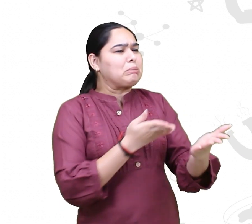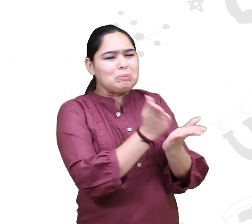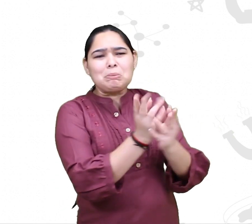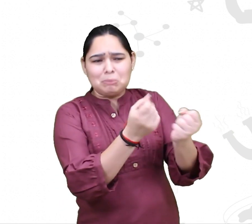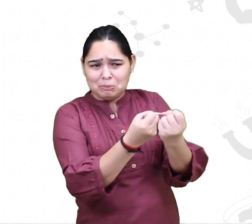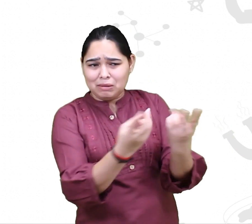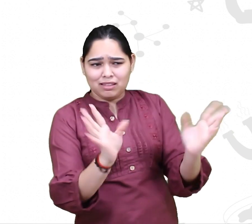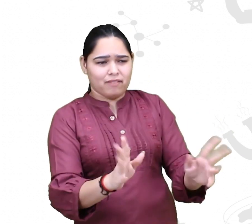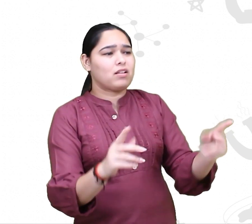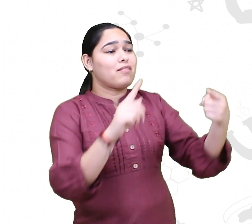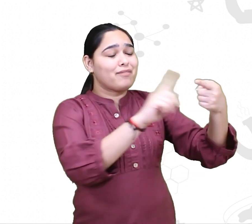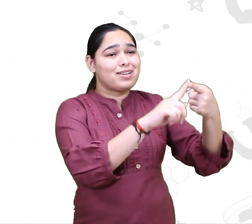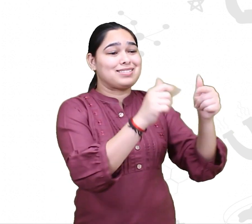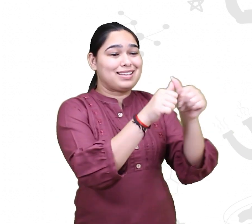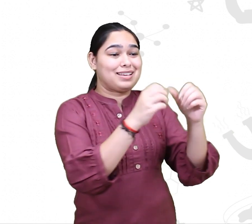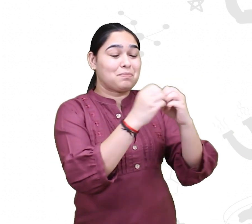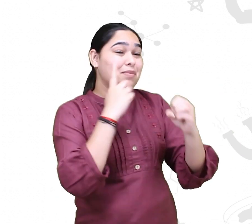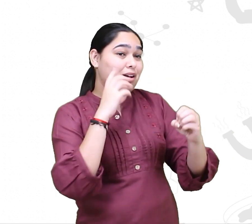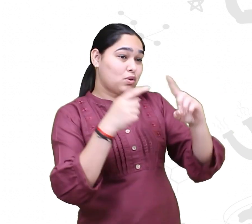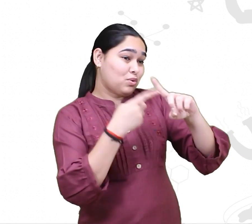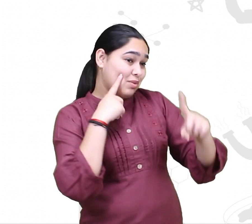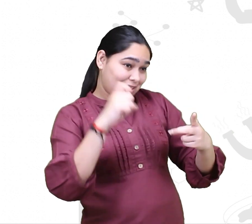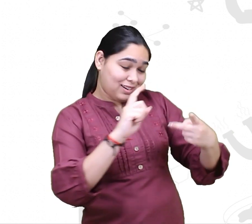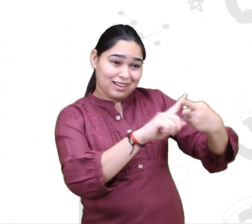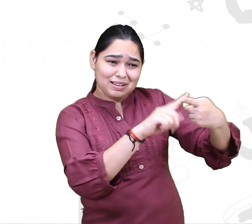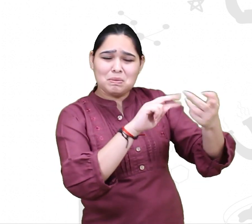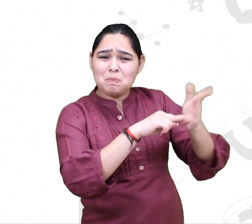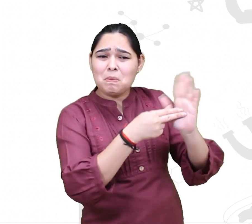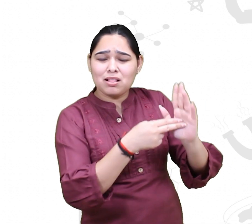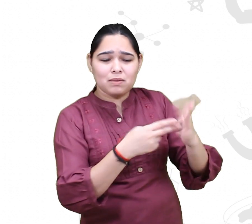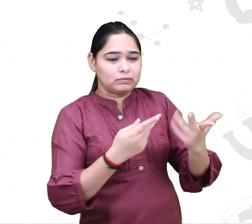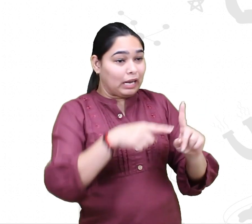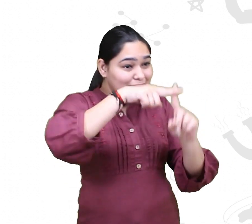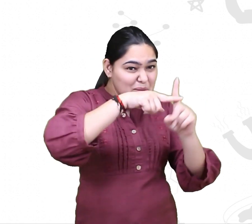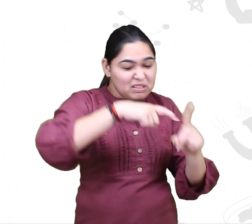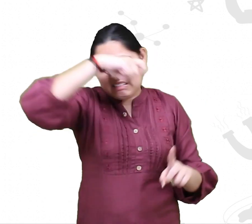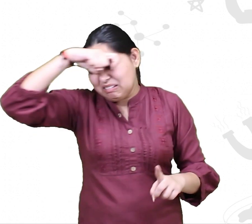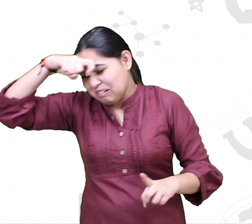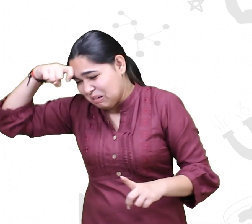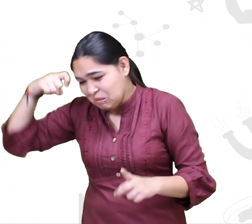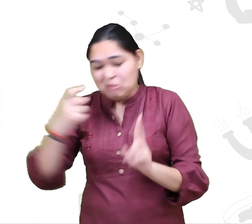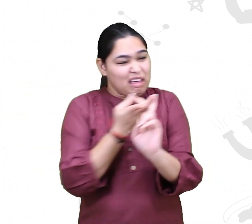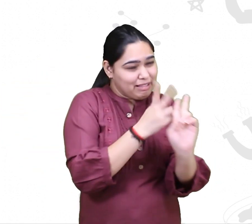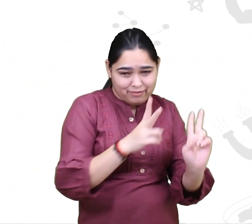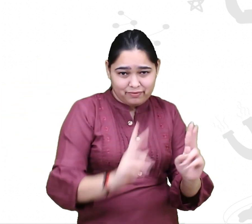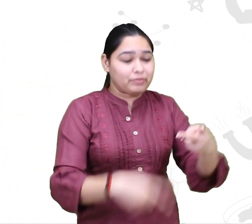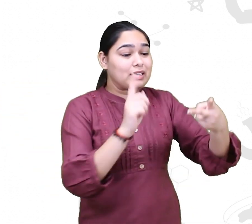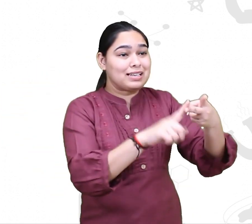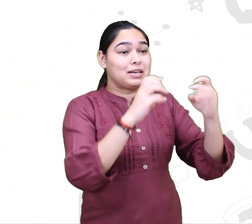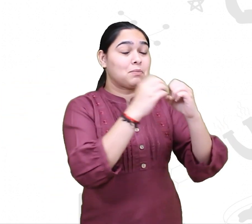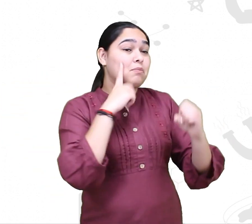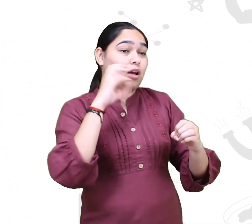there. Like, there are both abiotic and biotic factors. The abiotic factors, what you call as temperature,